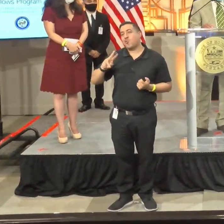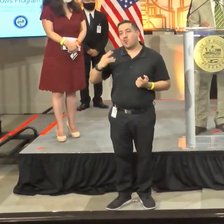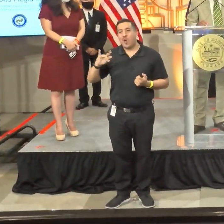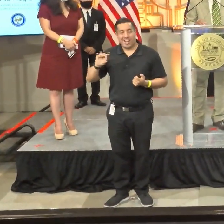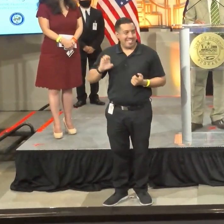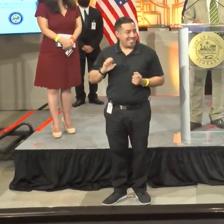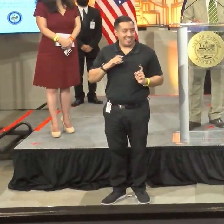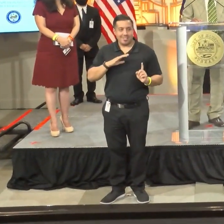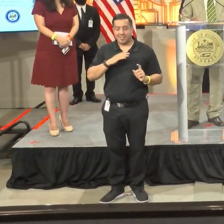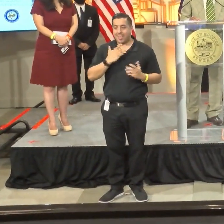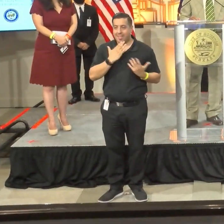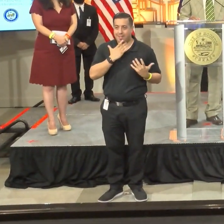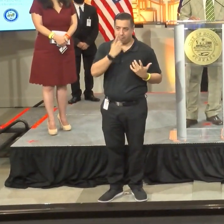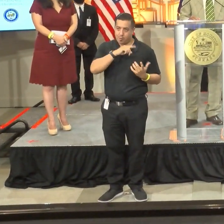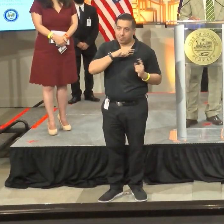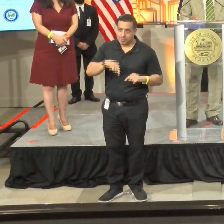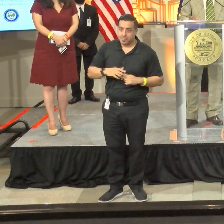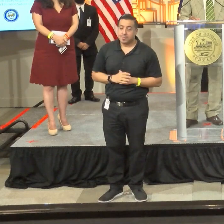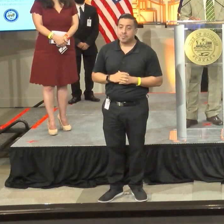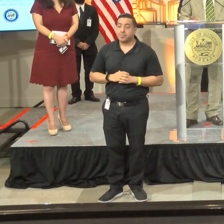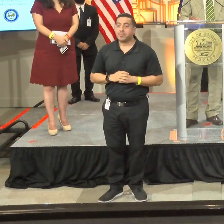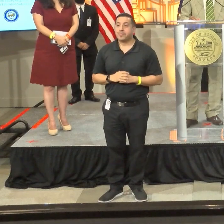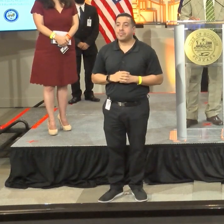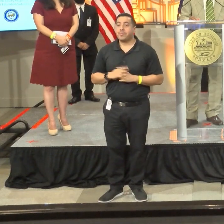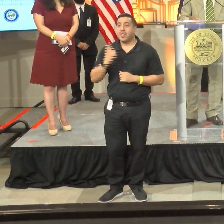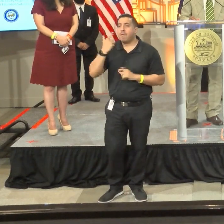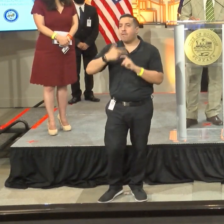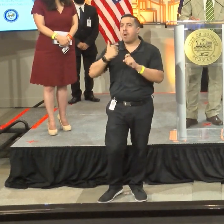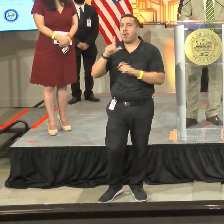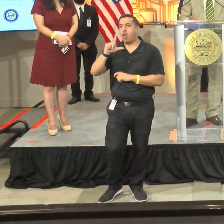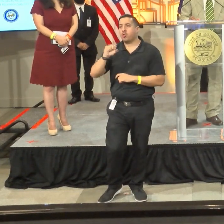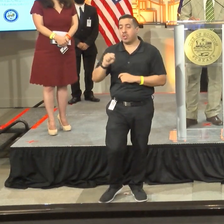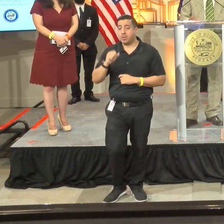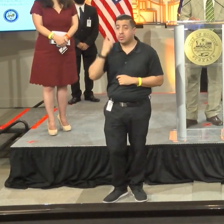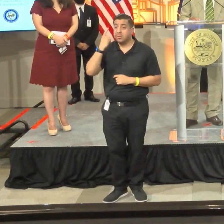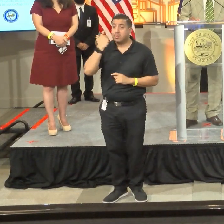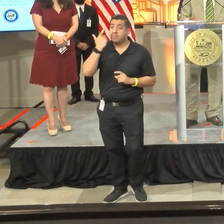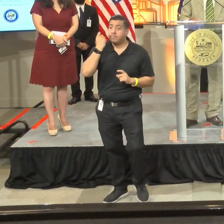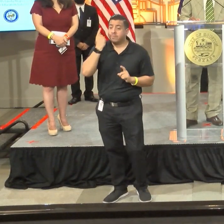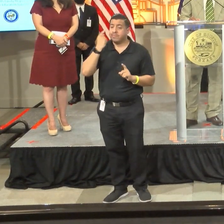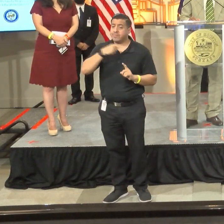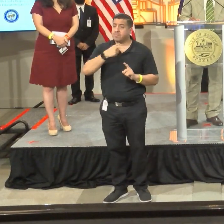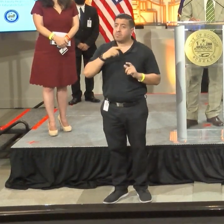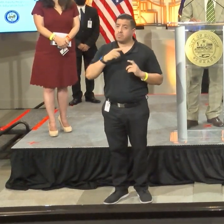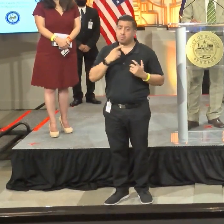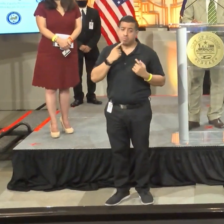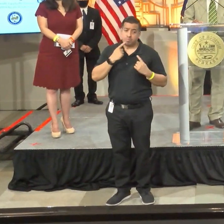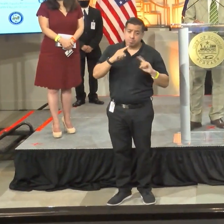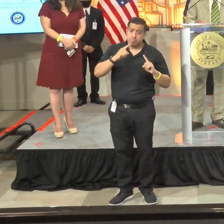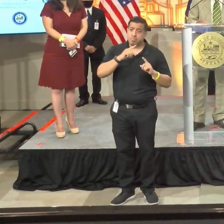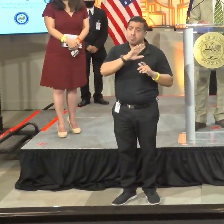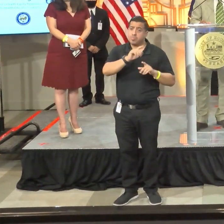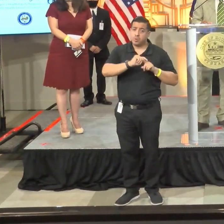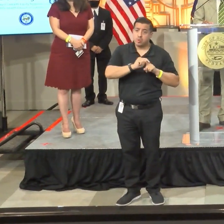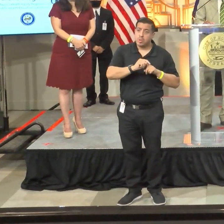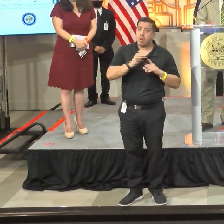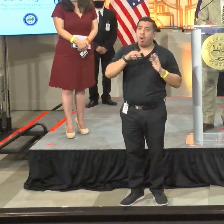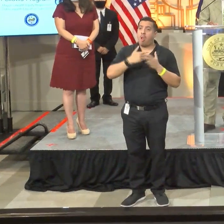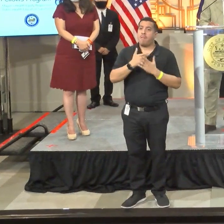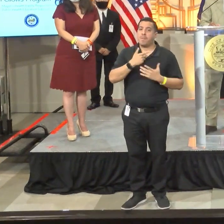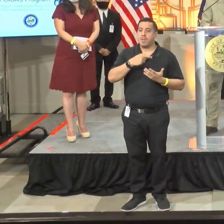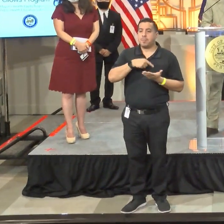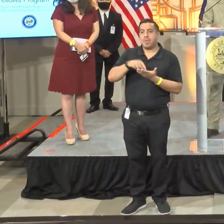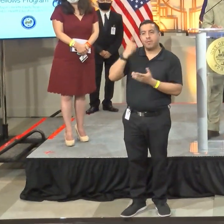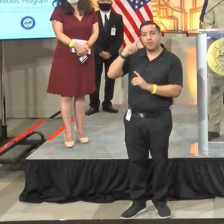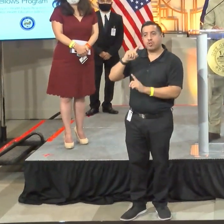for joining us for Lone Star. After successfully completing their training, they started their paid internship at the